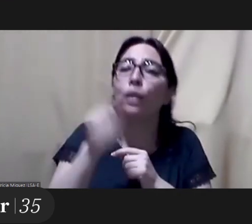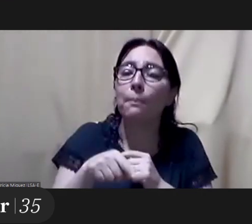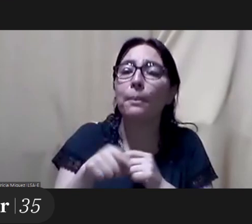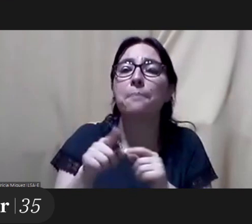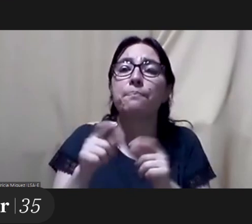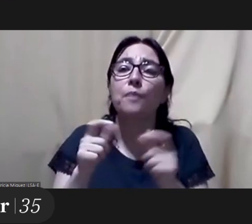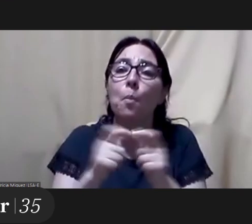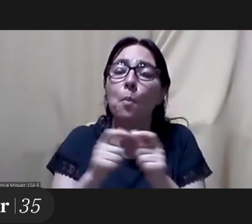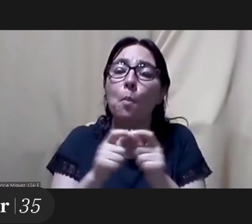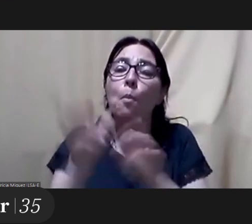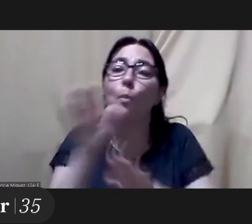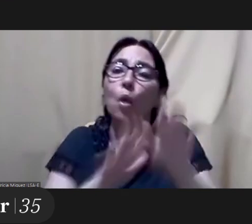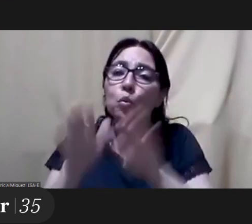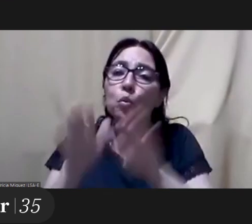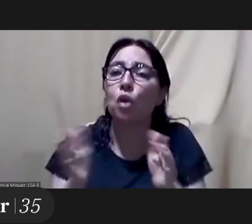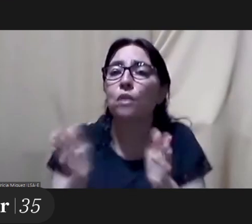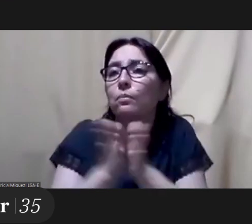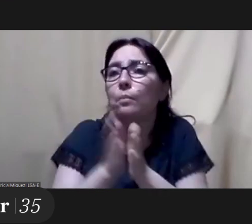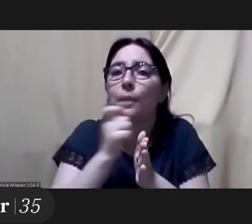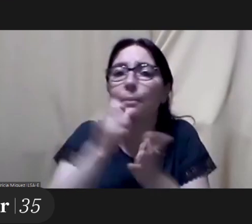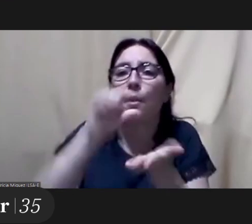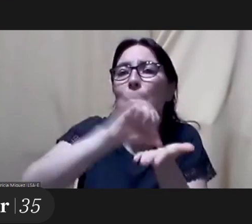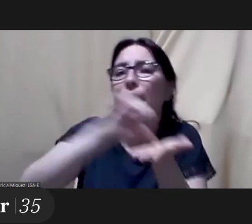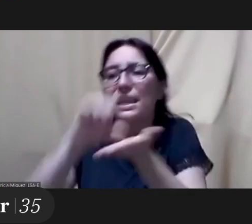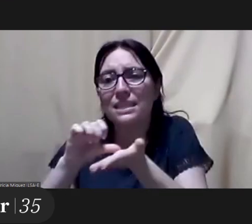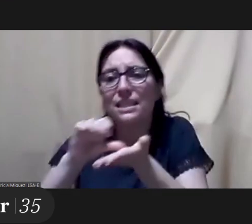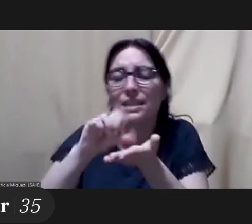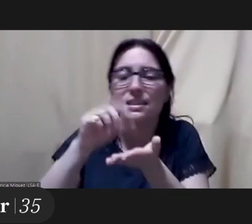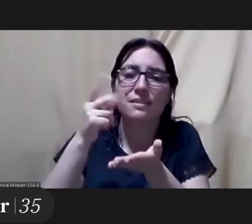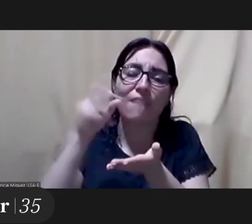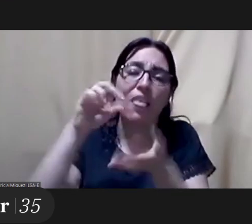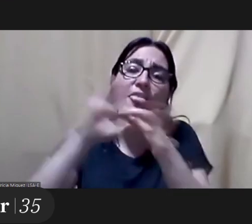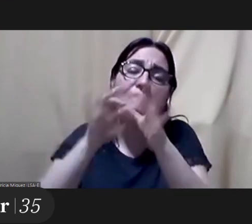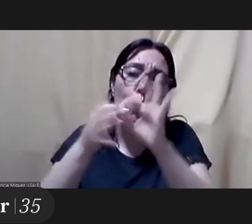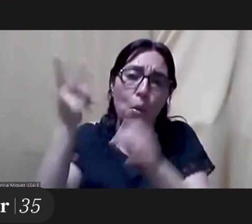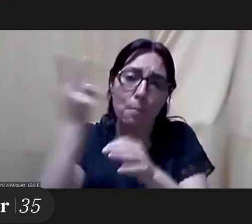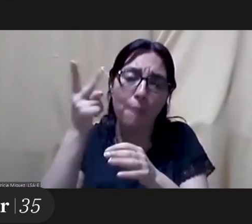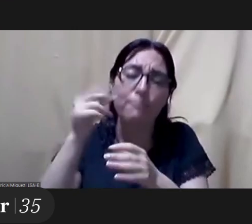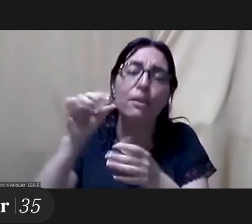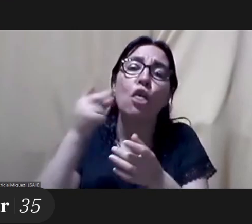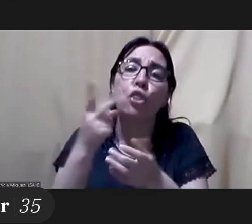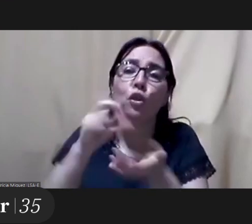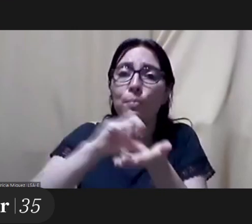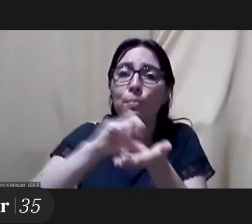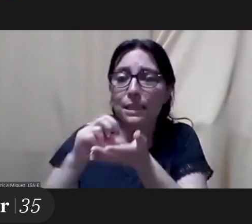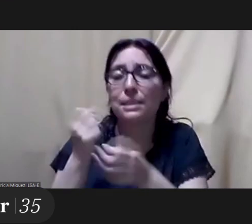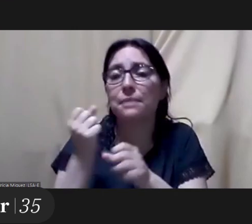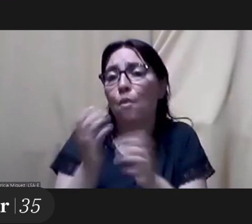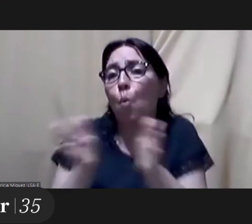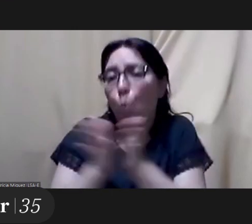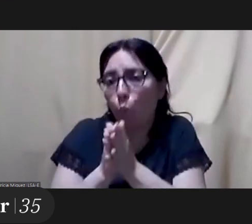also for uh co-productions within europe those are the only exceptions the